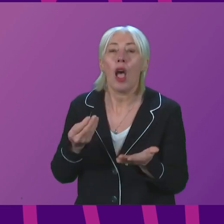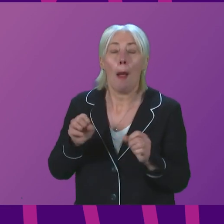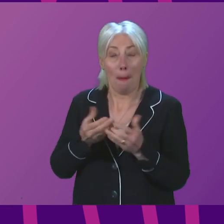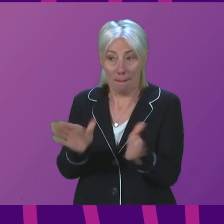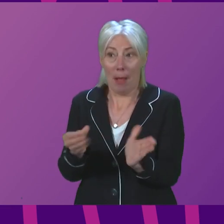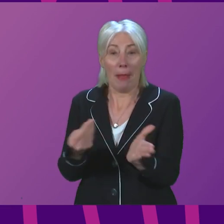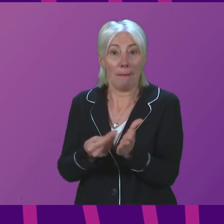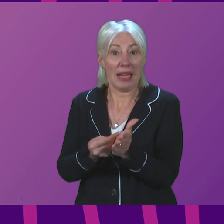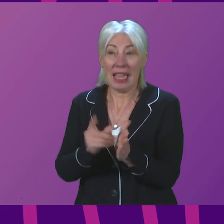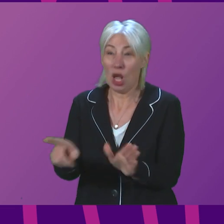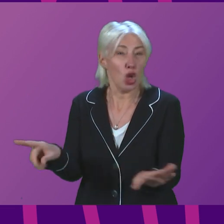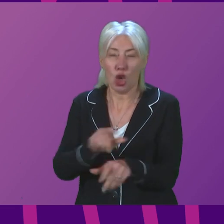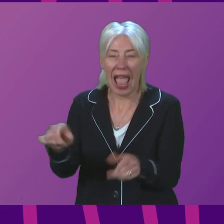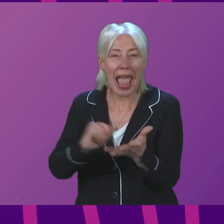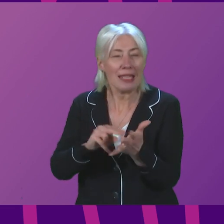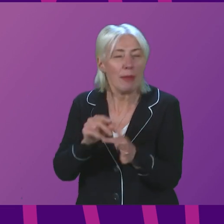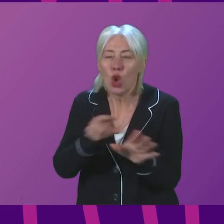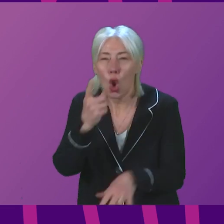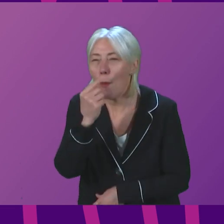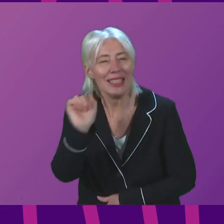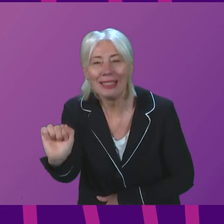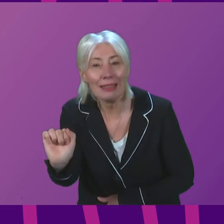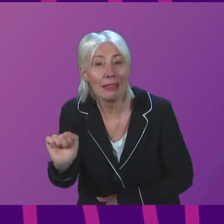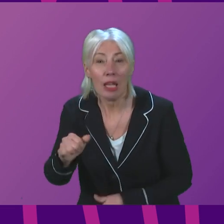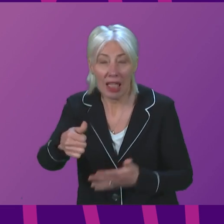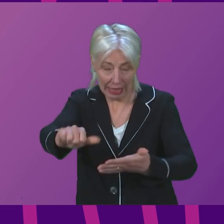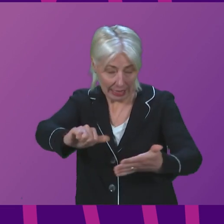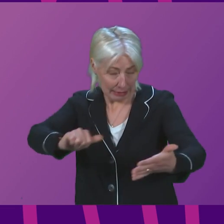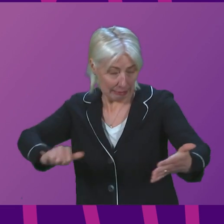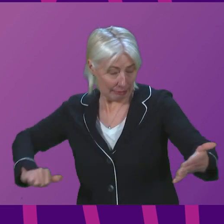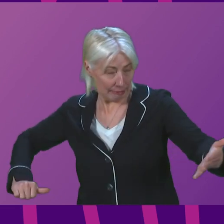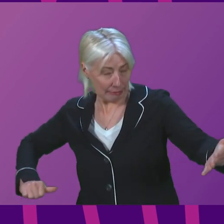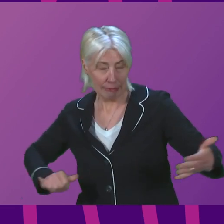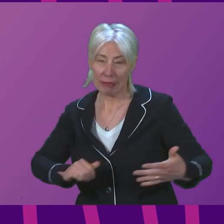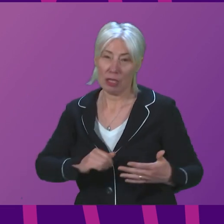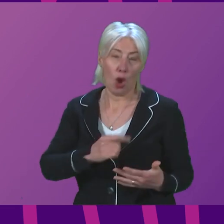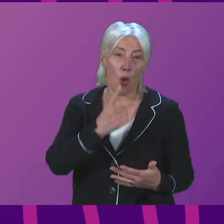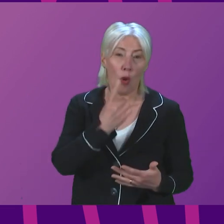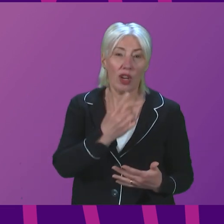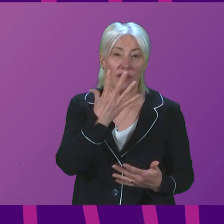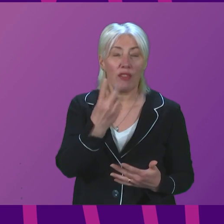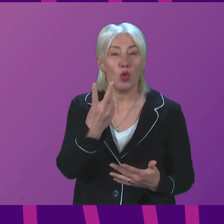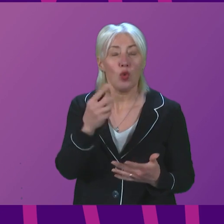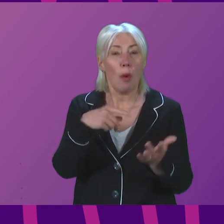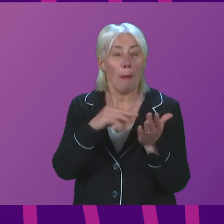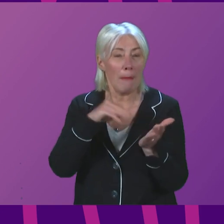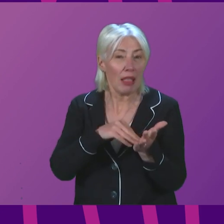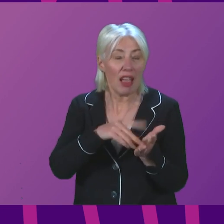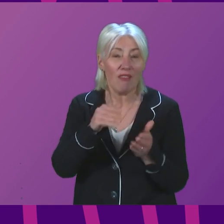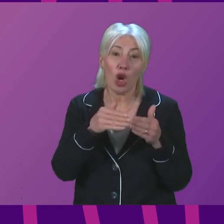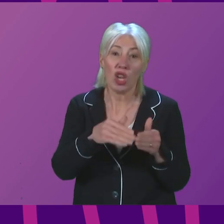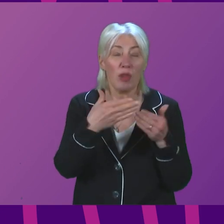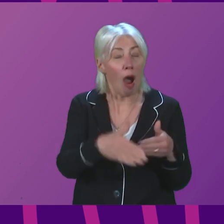to SNP incompetence. And the list is endless. £152 million on a failed credit contract at Ferguson's.